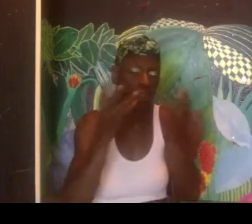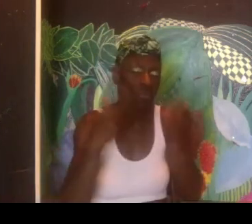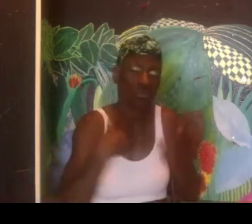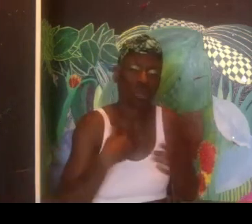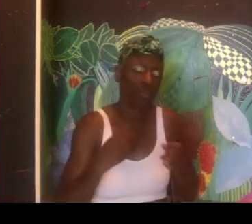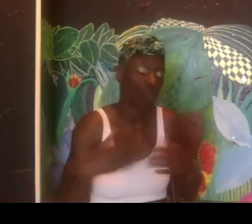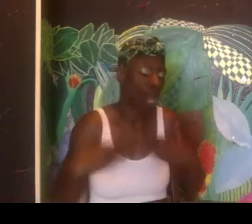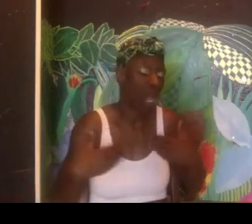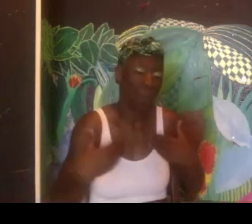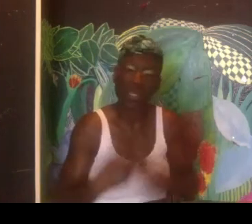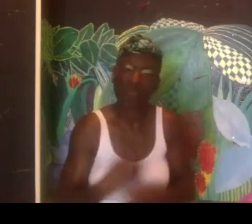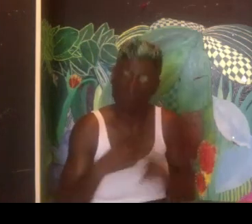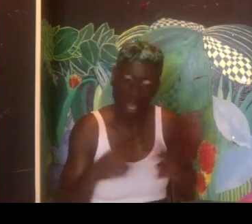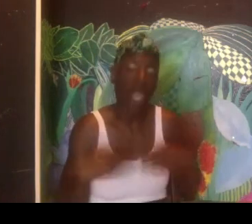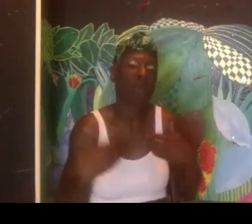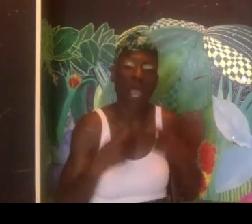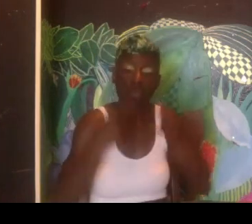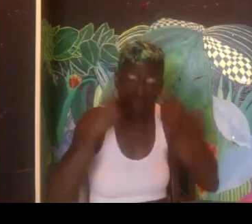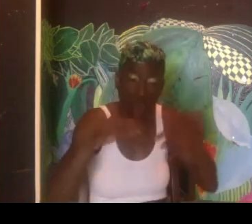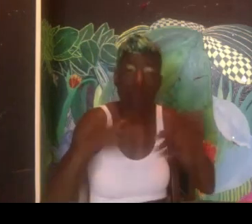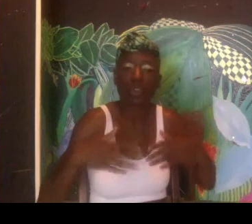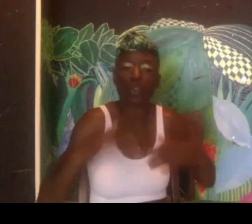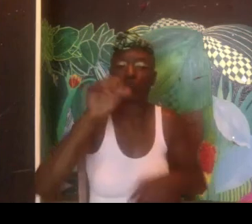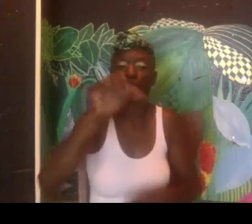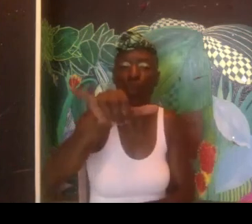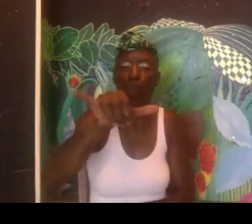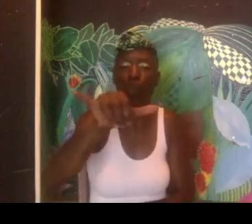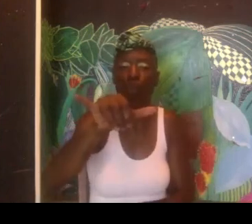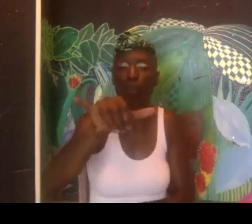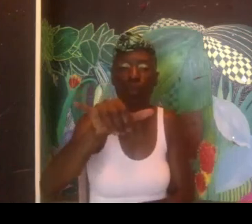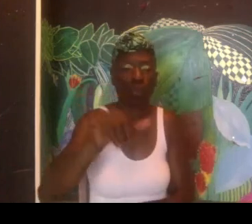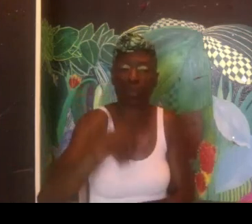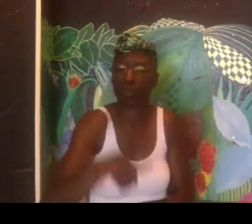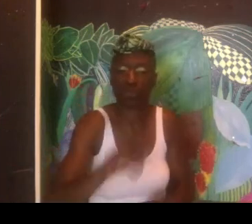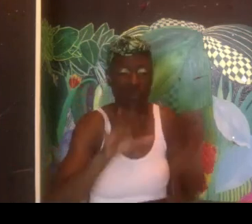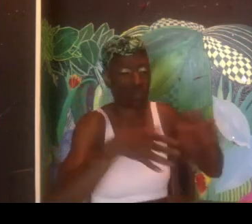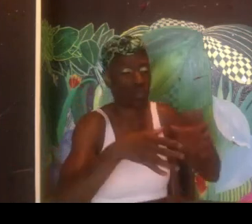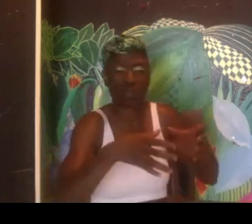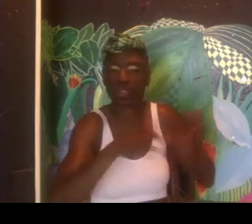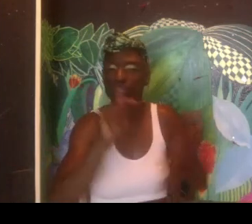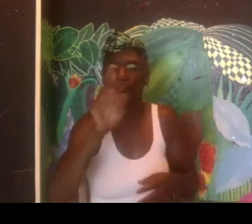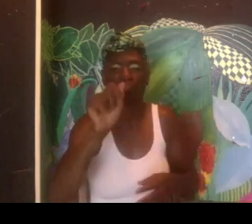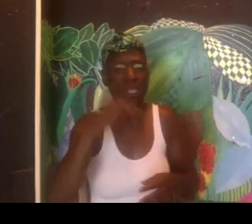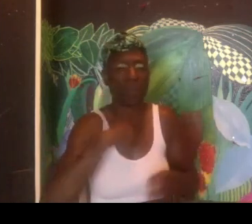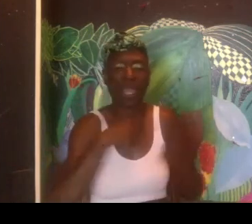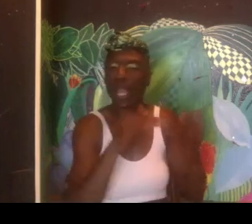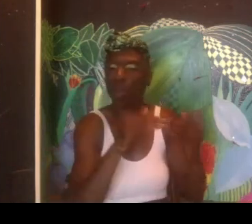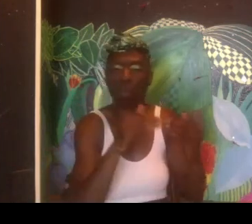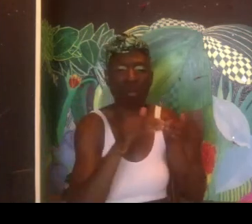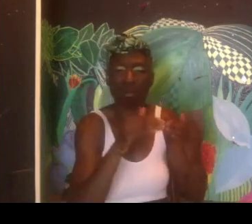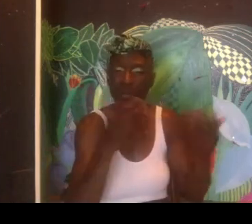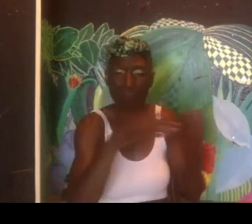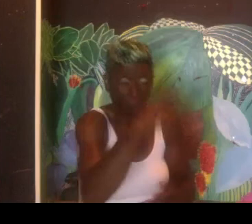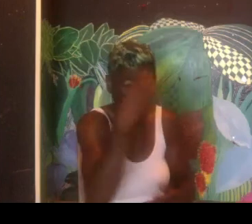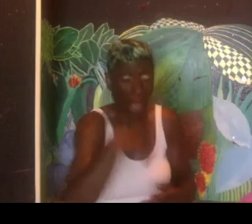start to end. That whole journey was wonderful. And I was so happy with that work. Um, tears of joy came out of it,